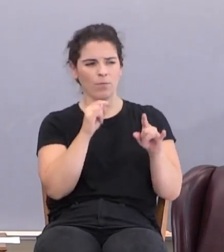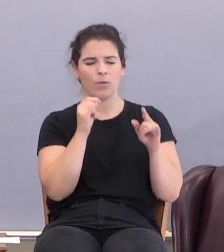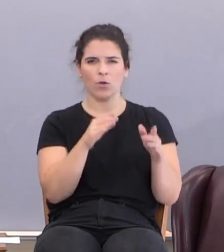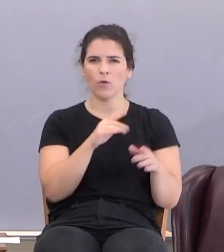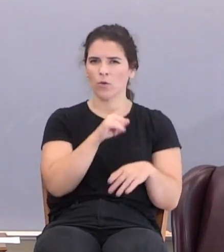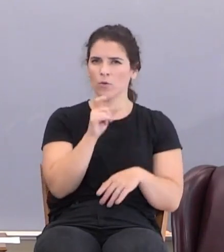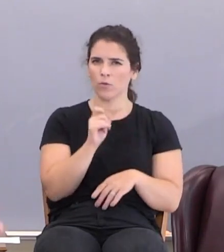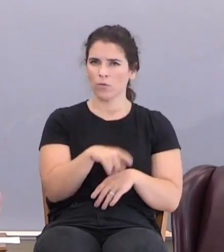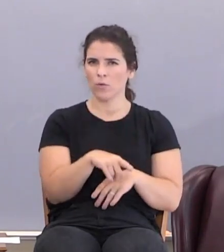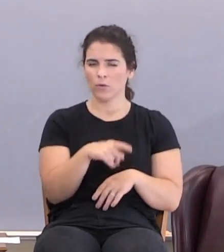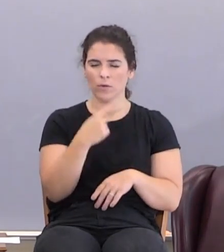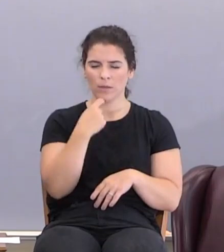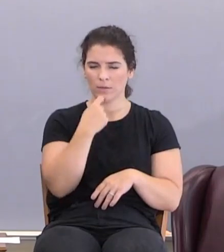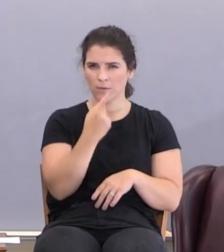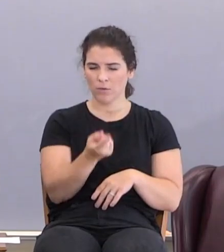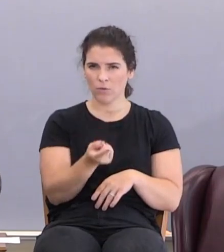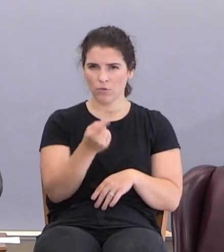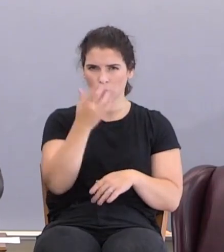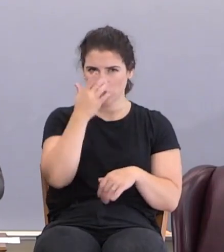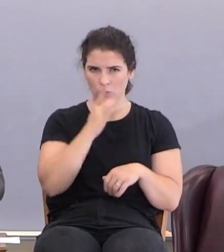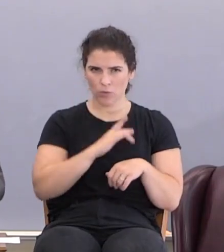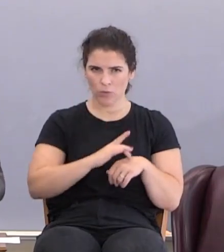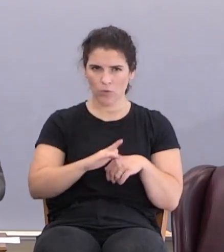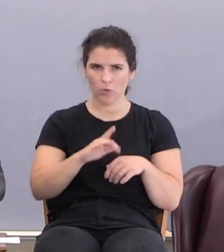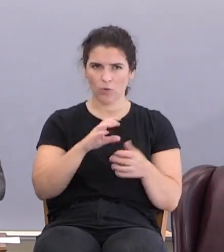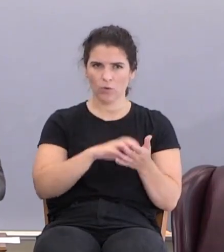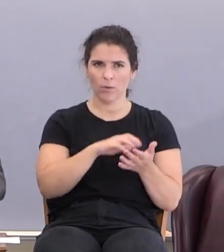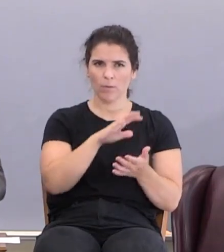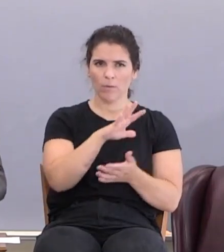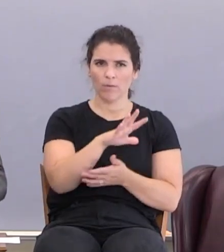I said to you earlier, if you look at chapter 5, verse number 1,